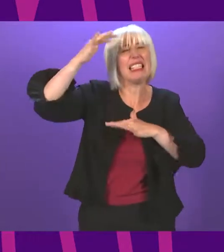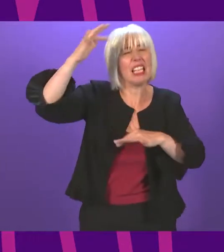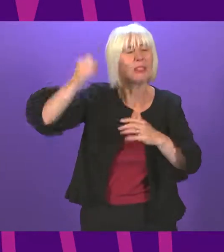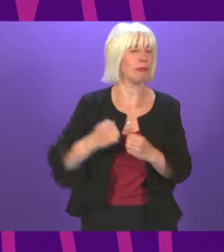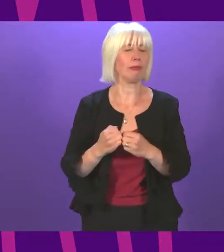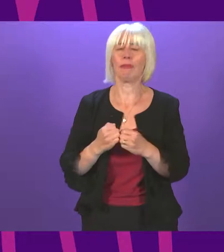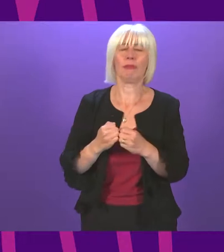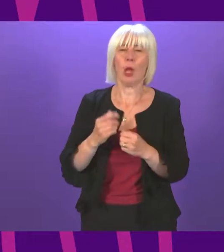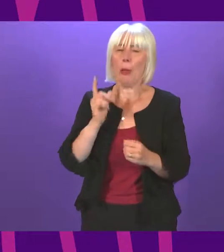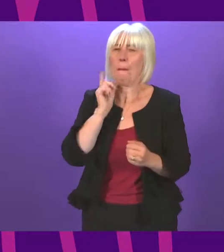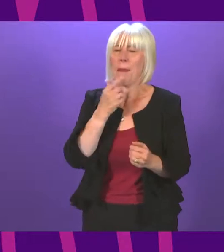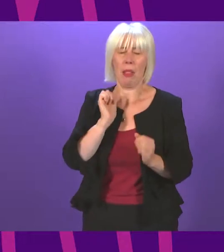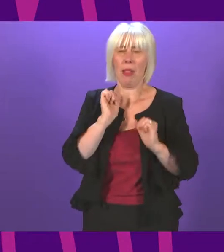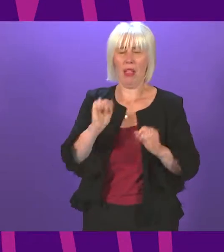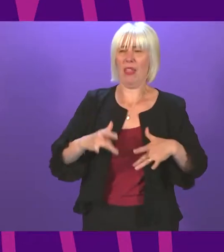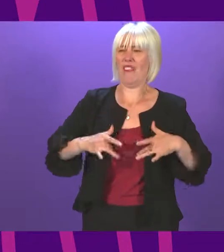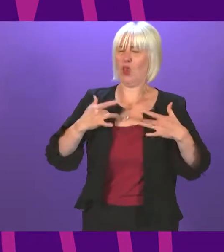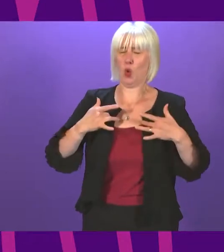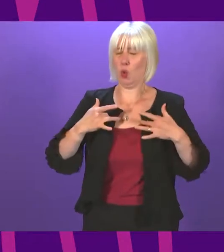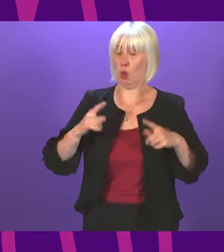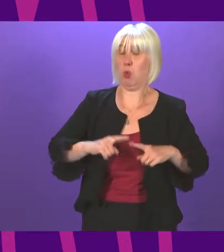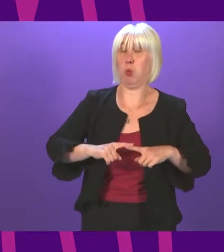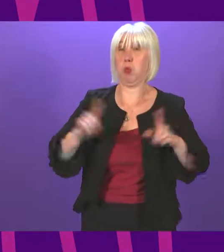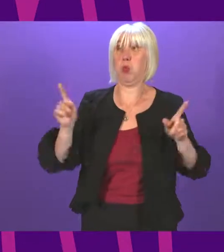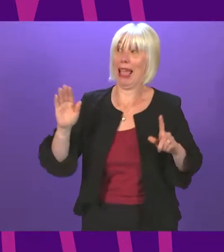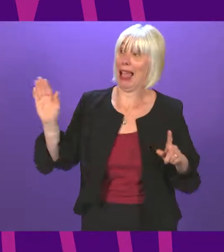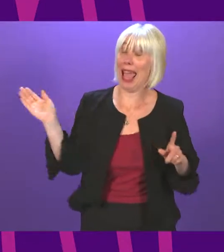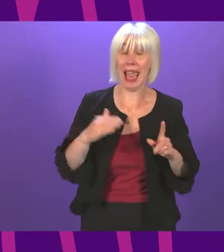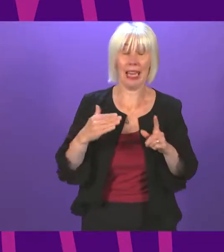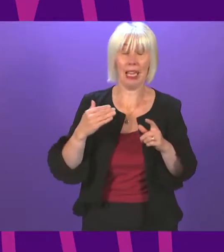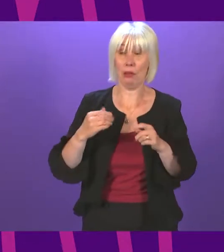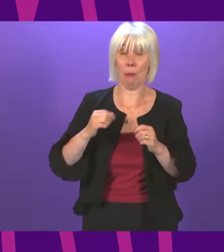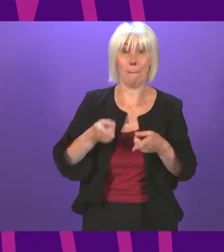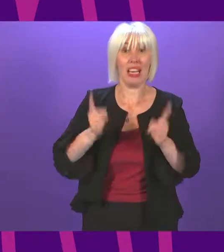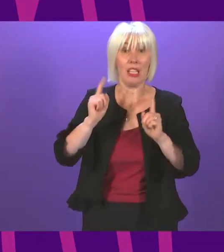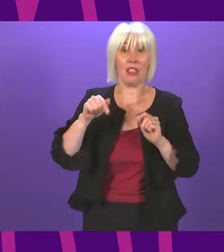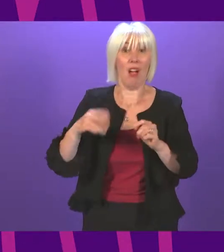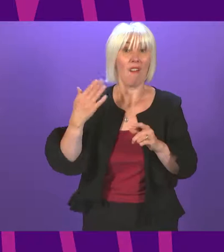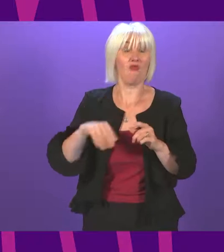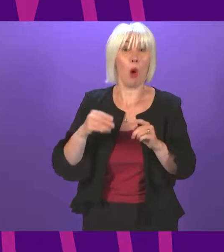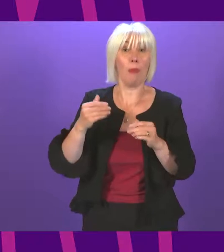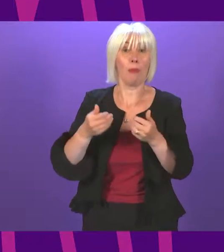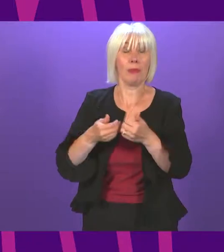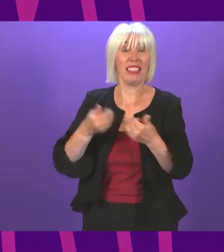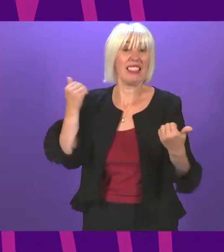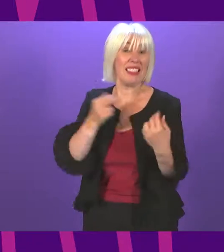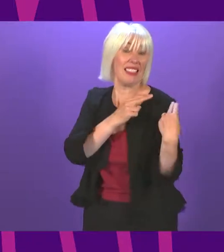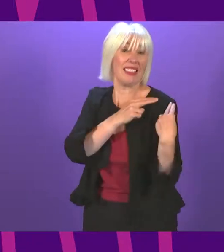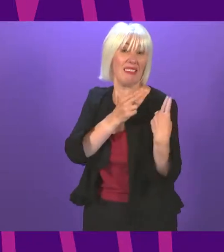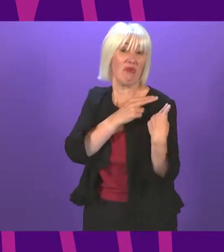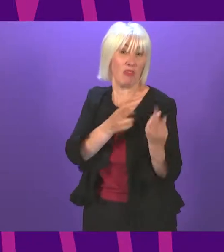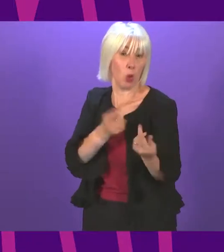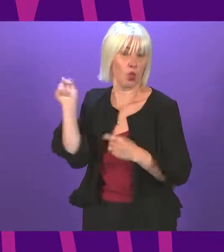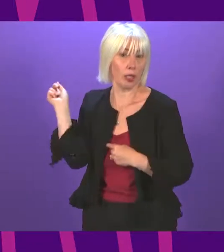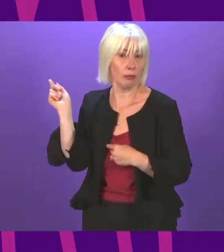extreme economic views of any Scottish government minister since devolution. And if SNP members think that's a laughing matter,